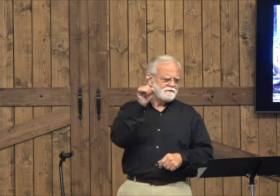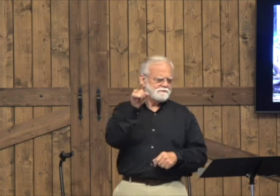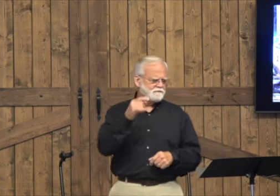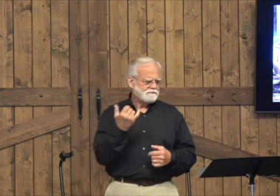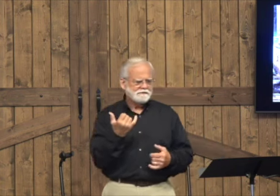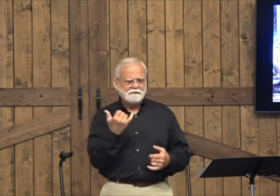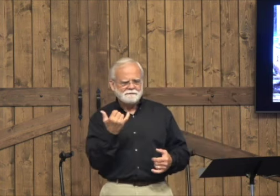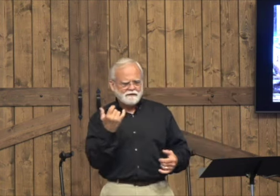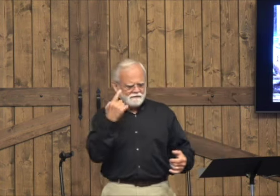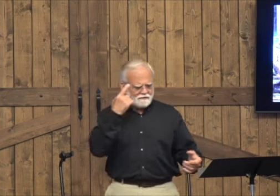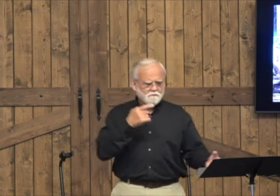goes and works.